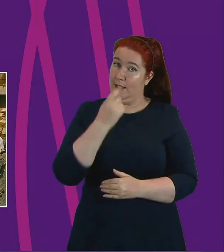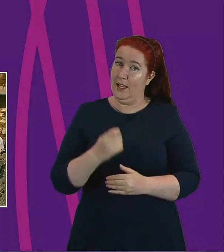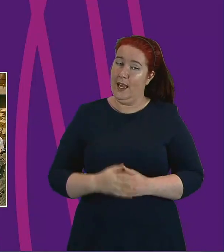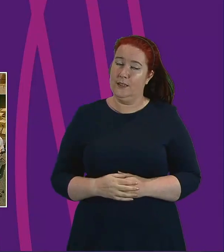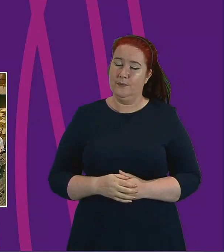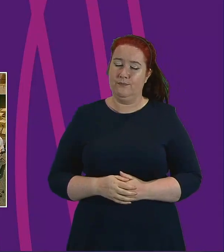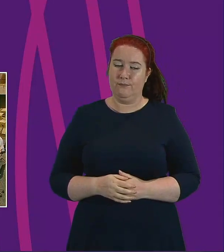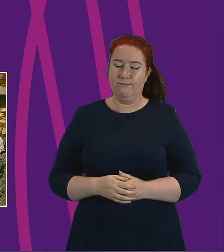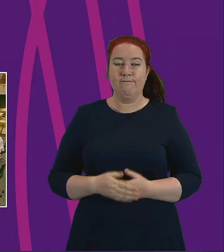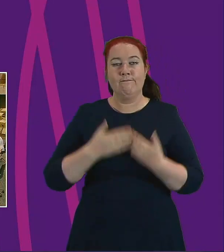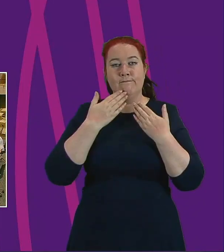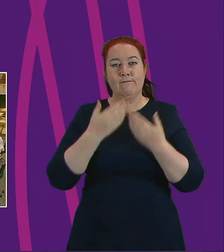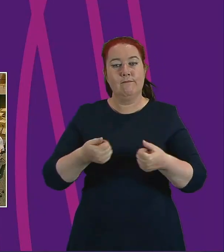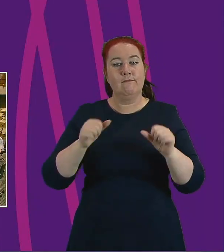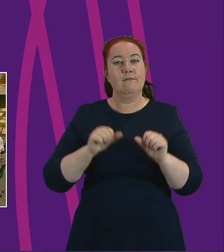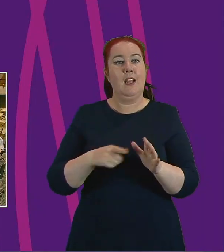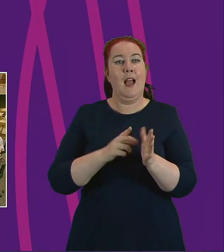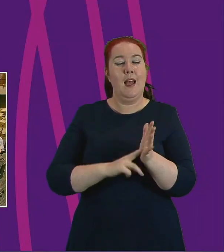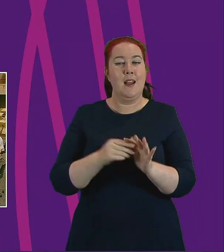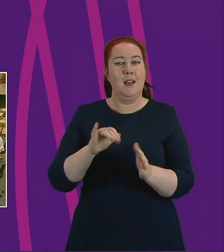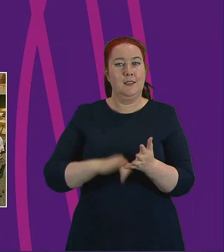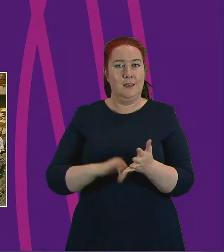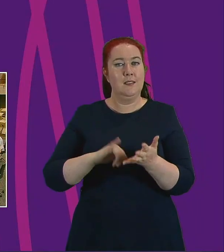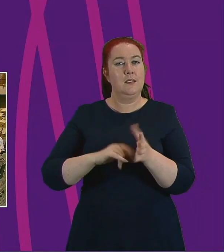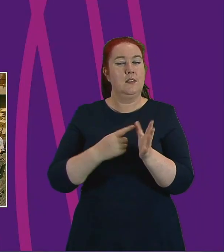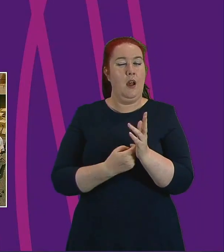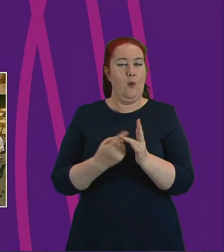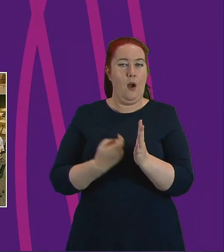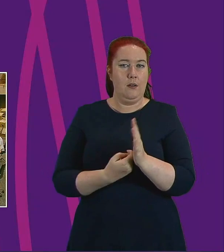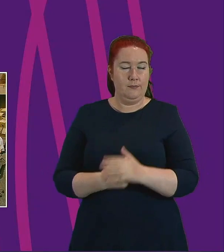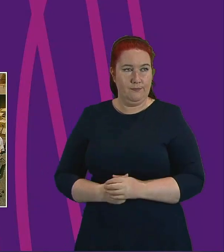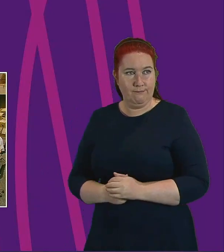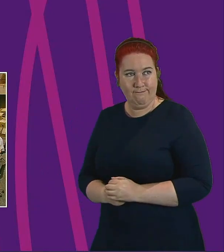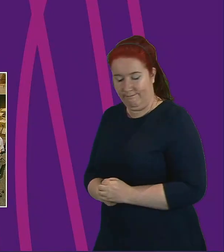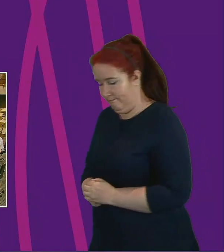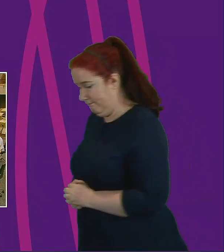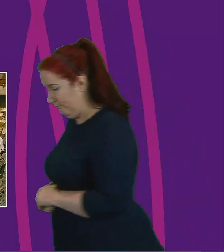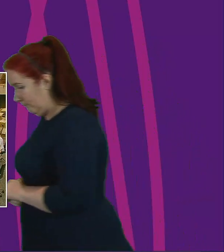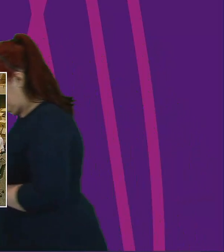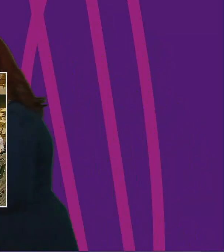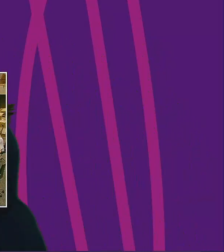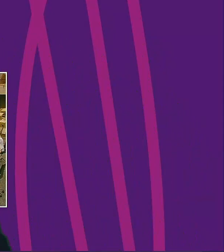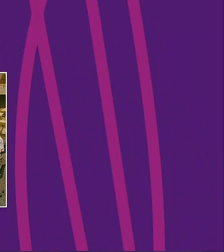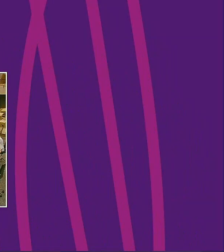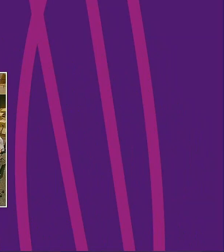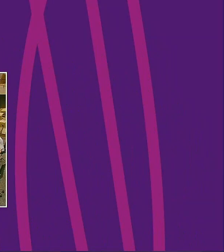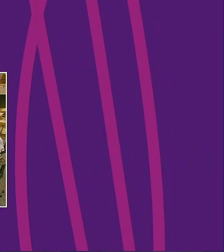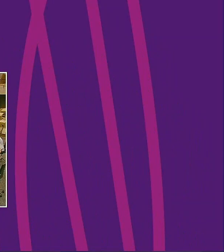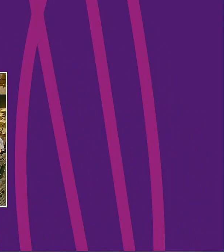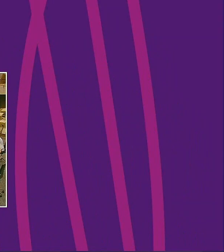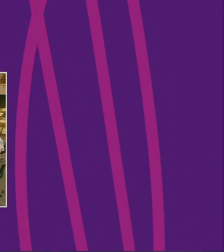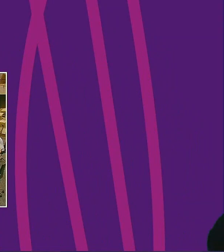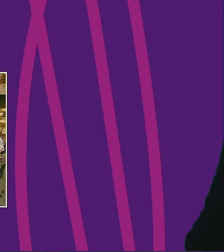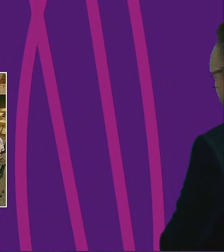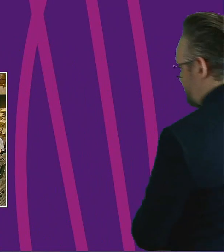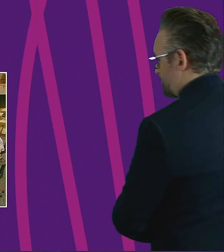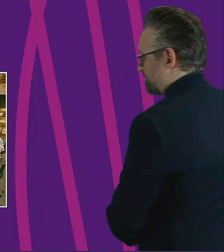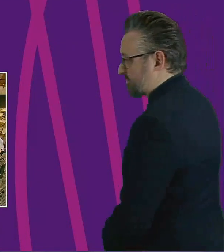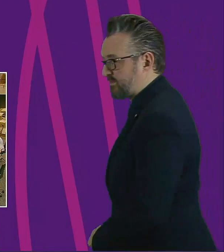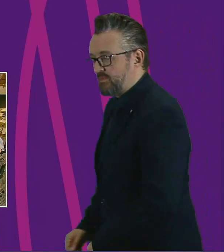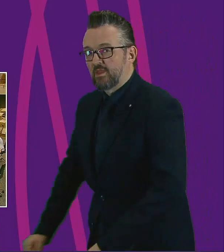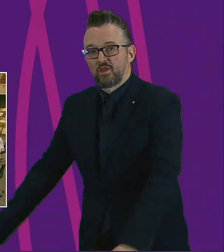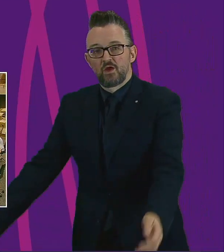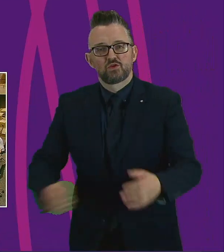very much. And I call Anna Sarwar to be followed by Annabelle Yu. Mr. Sarwar, please. Thank you, Deputy Planning Officer. Can I start by, like other members have done,